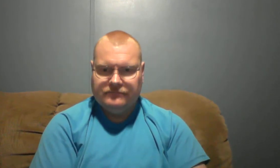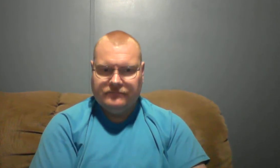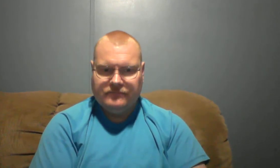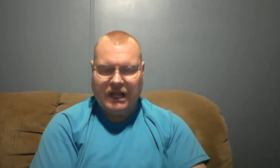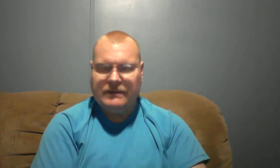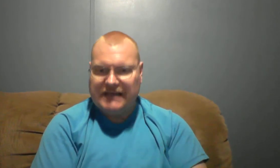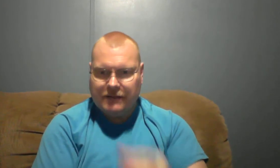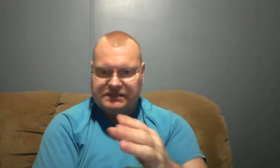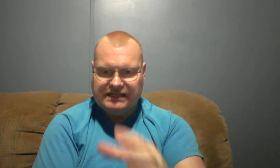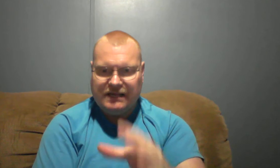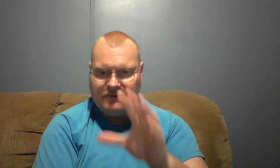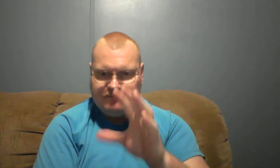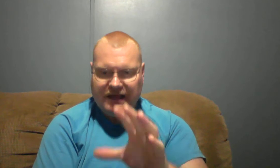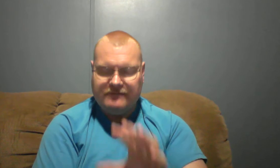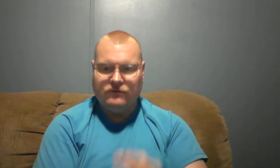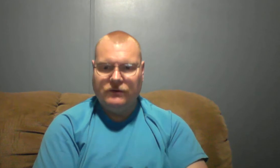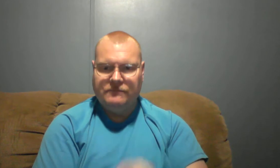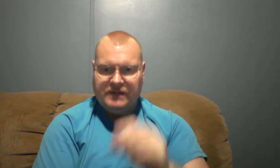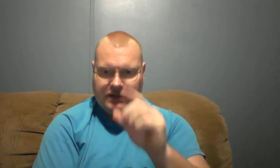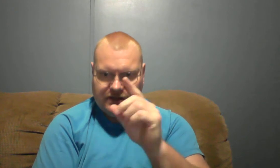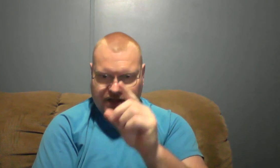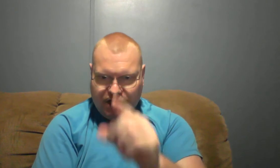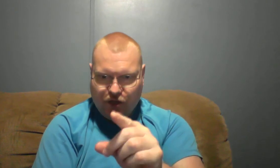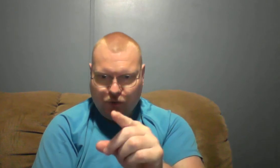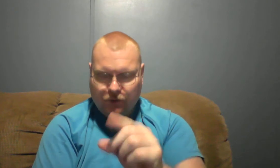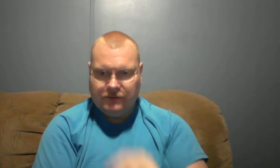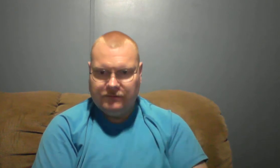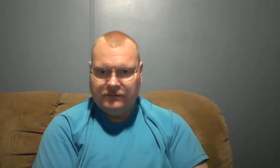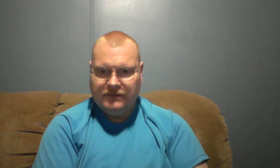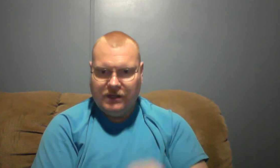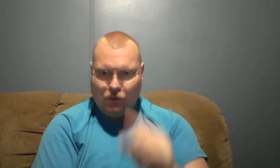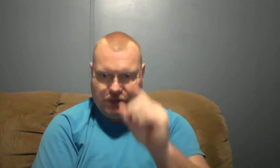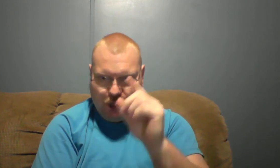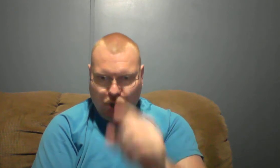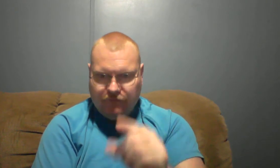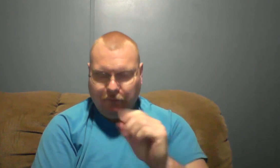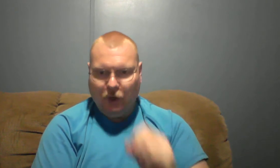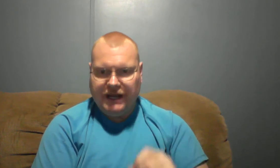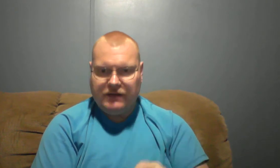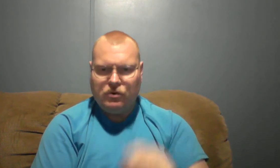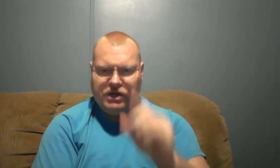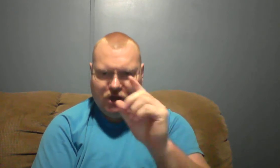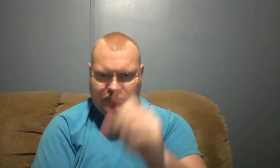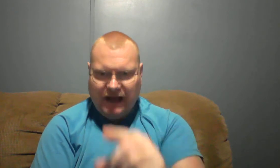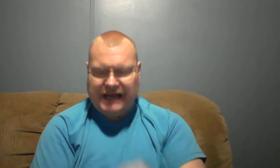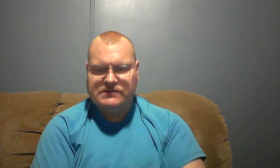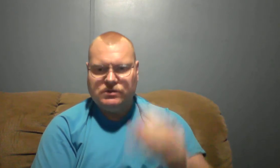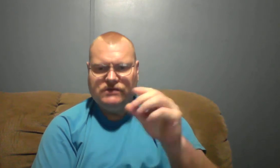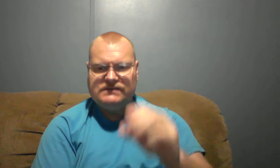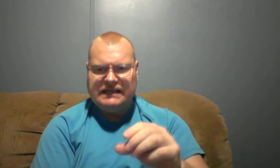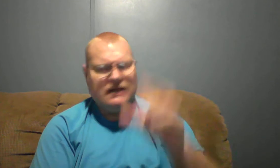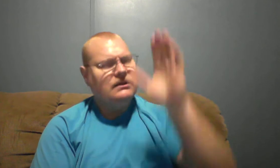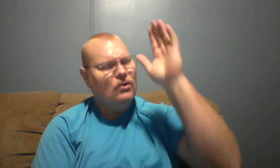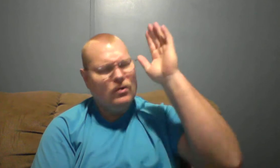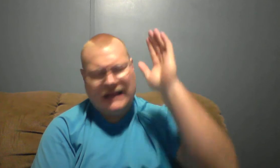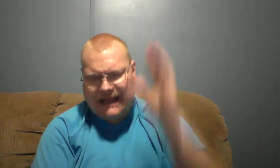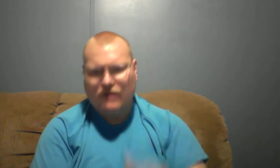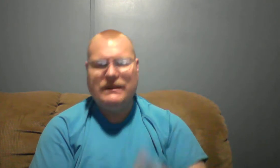How many times has he been faithful to you? When you've prayed, when you've asked, when you've said, Lord, help me,